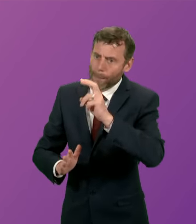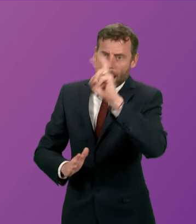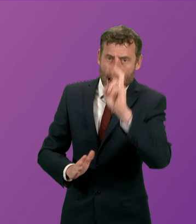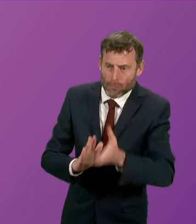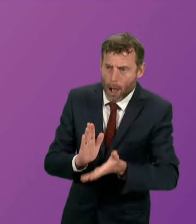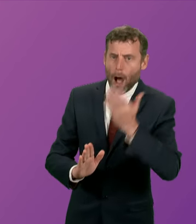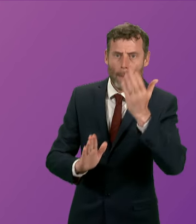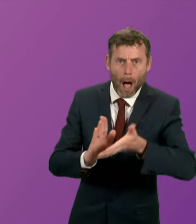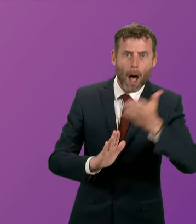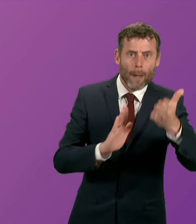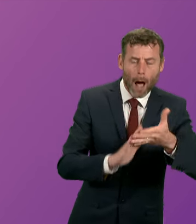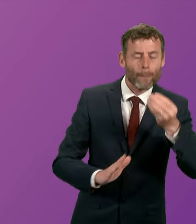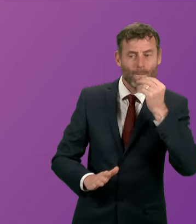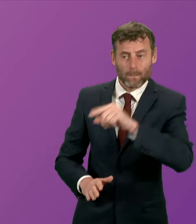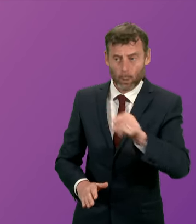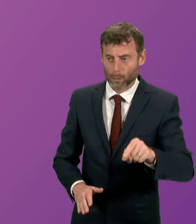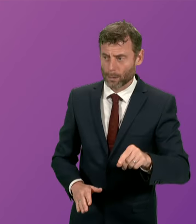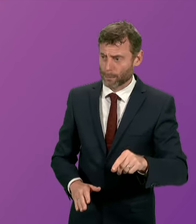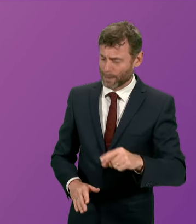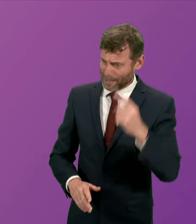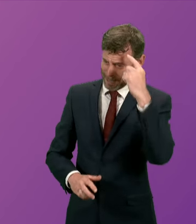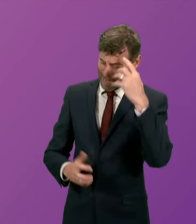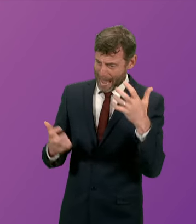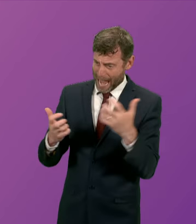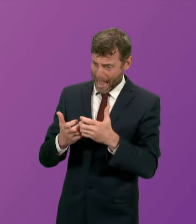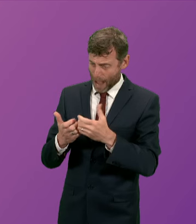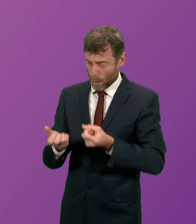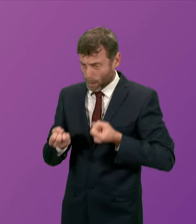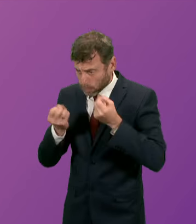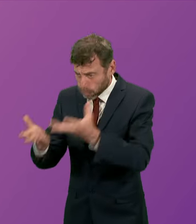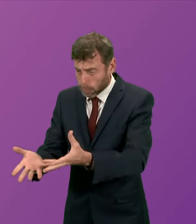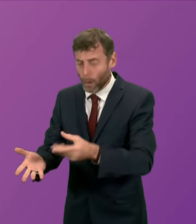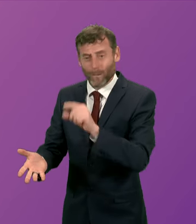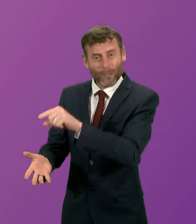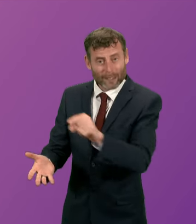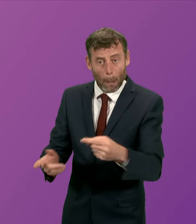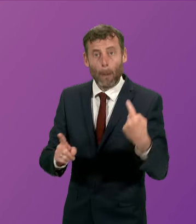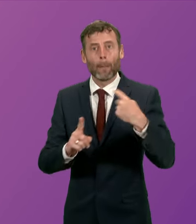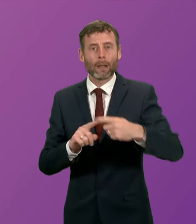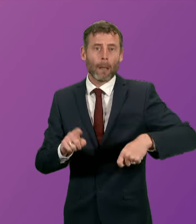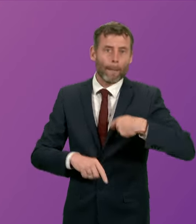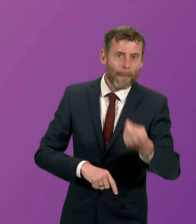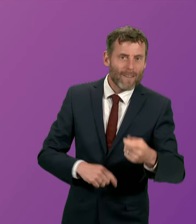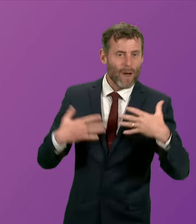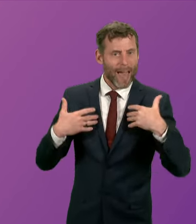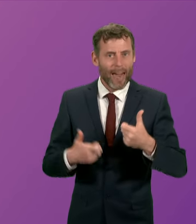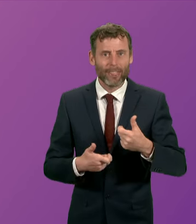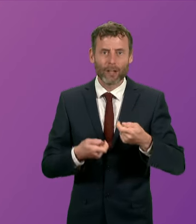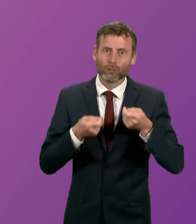all gone up, how much have people had to dig into their own savings or borrow from friends and family in order to pay